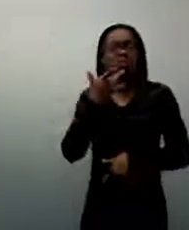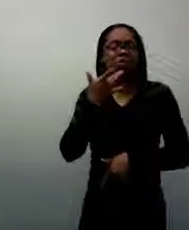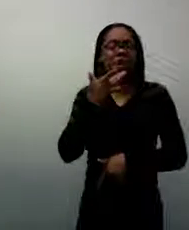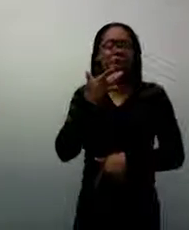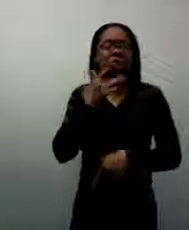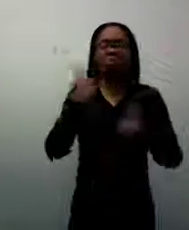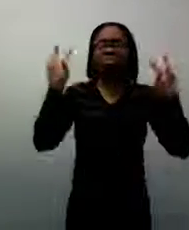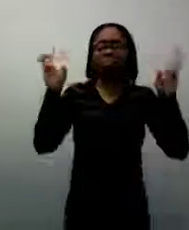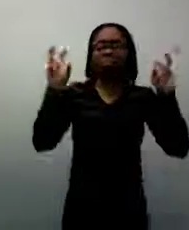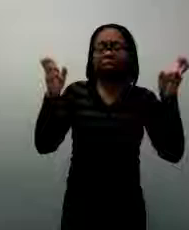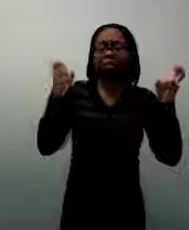broadens.